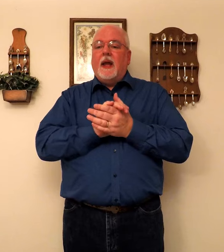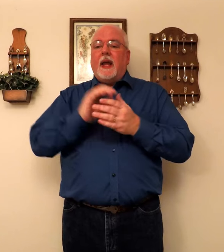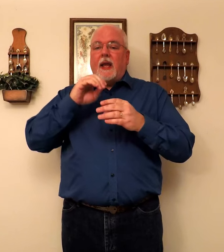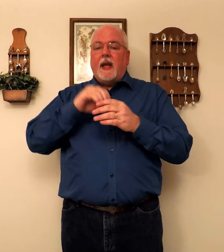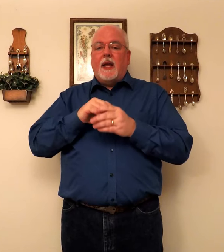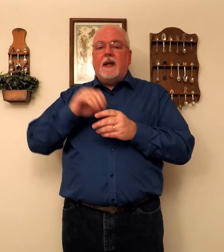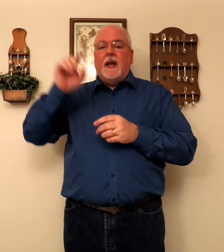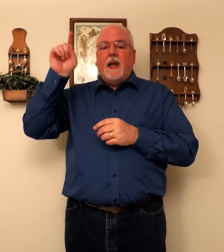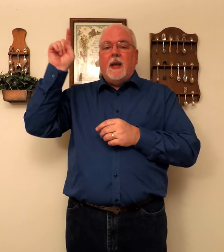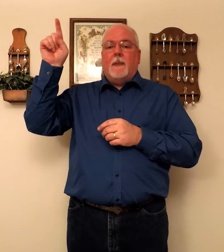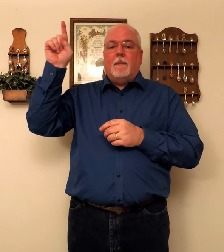In him.